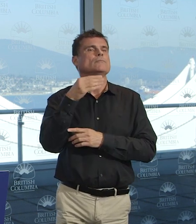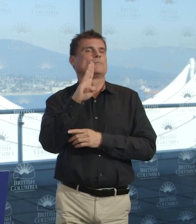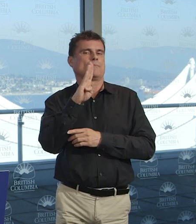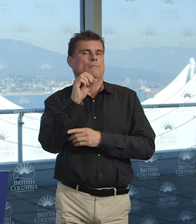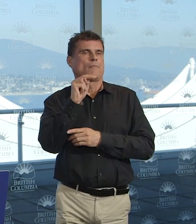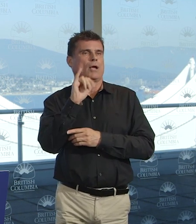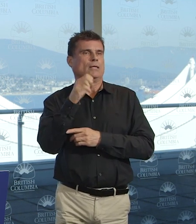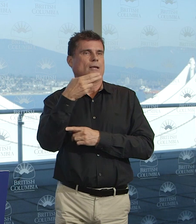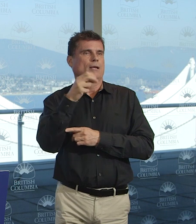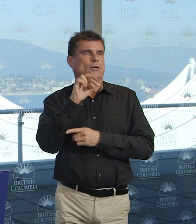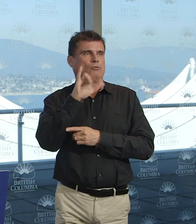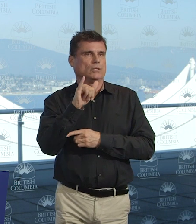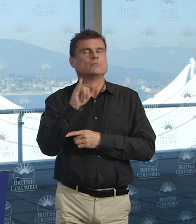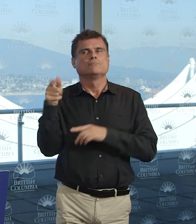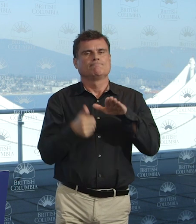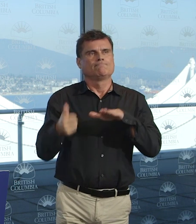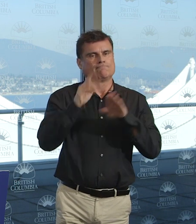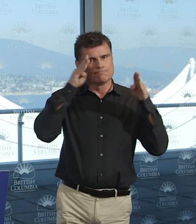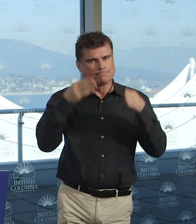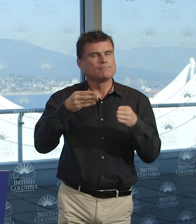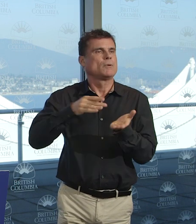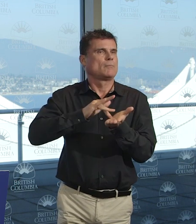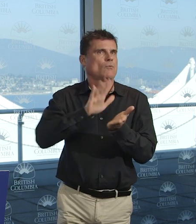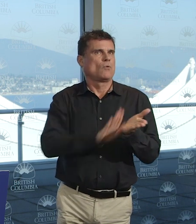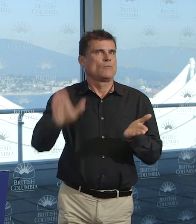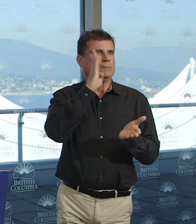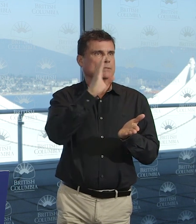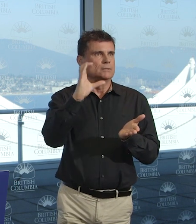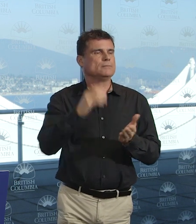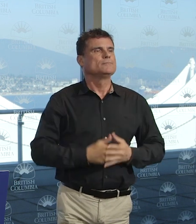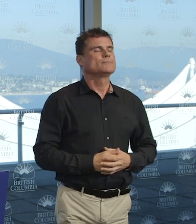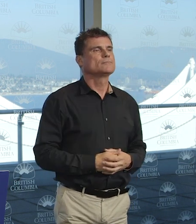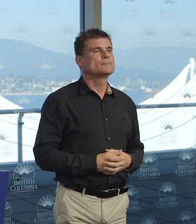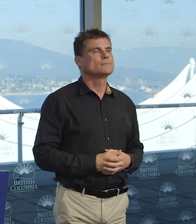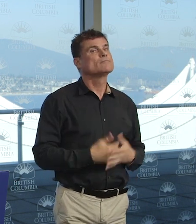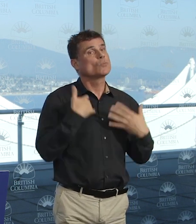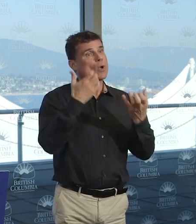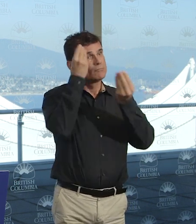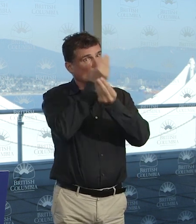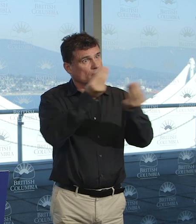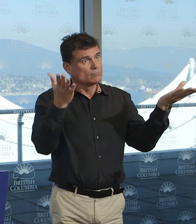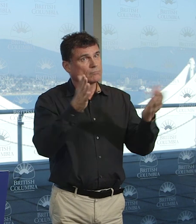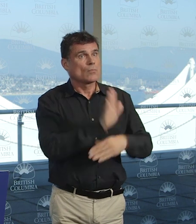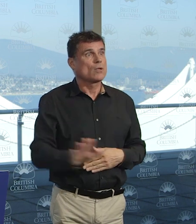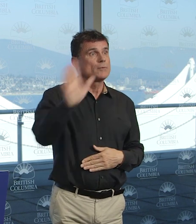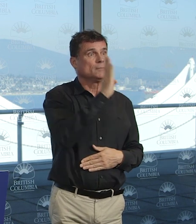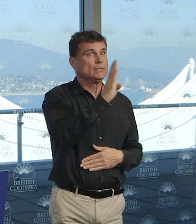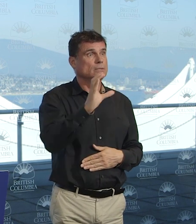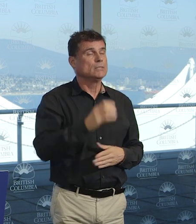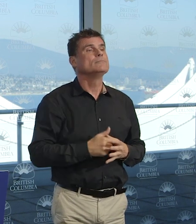I just want to let members of the media and the public know that we will be doing a briefing tomorrow Saturday.